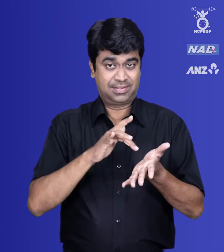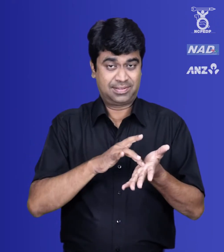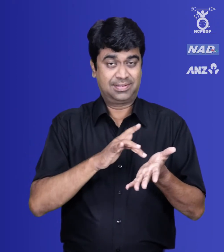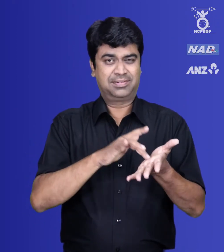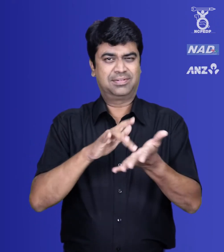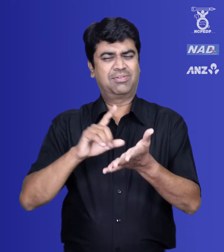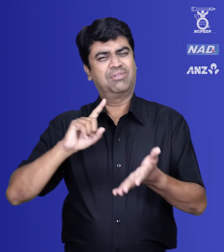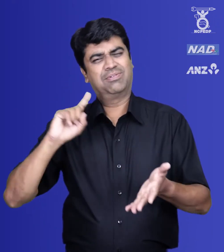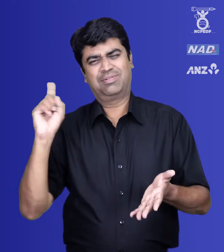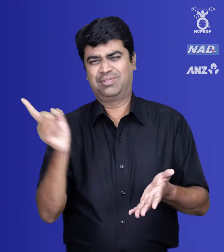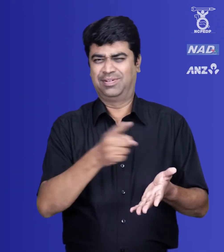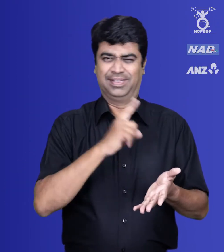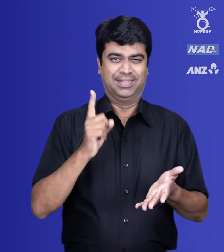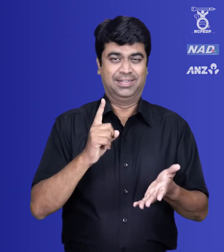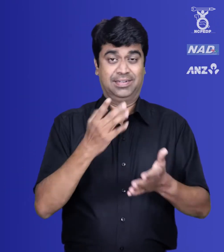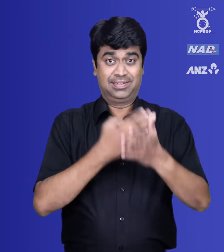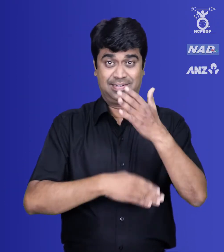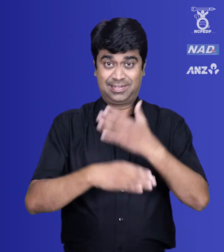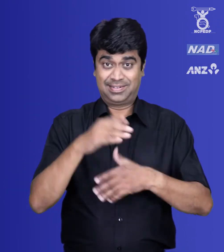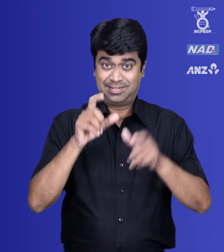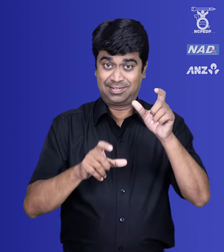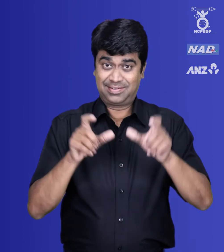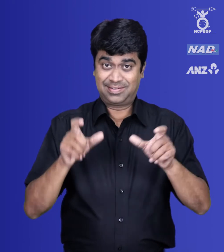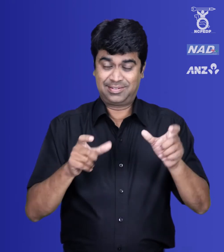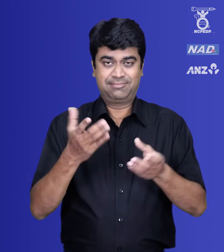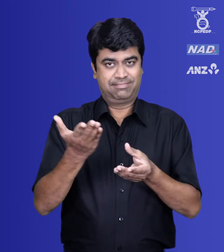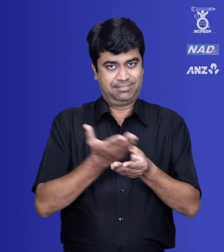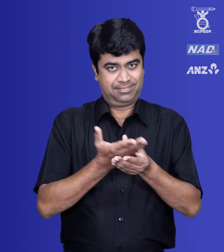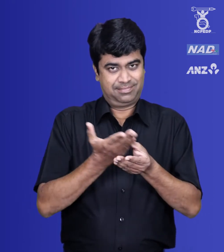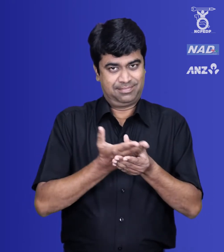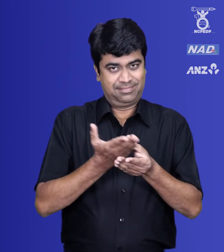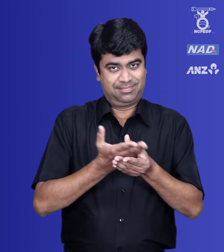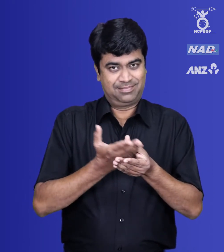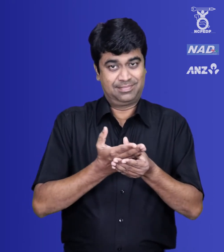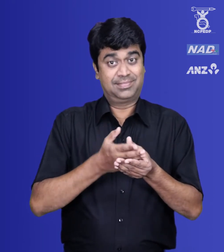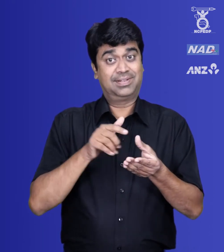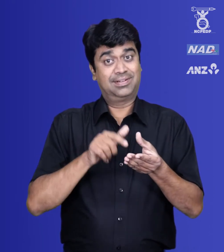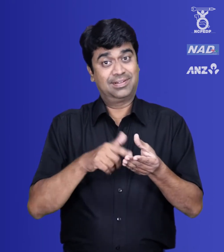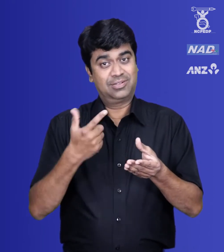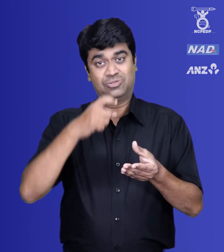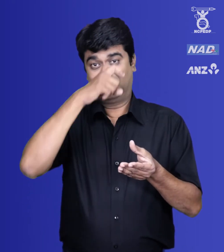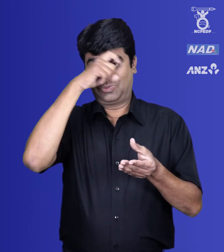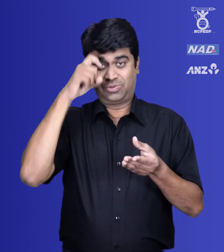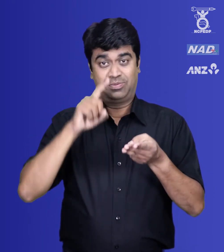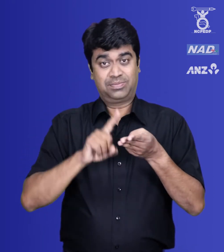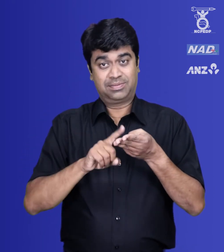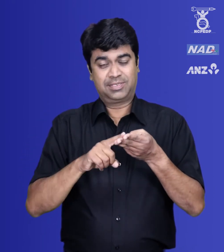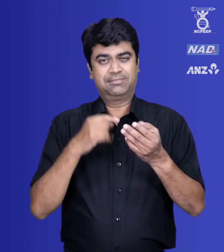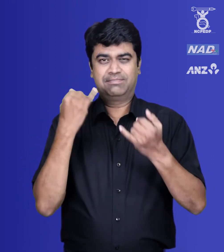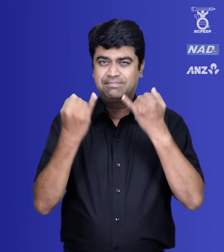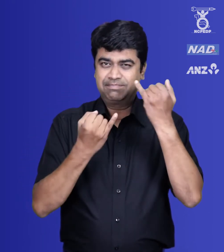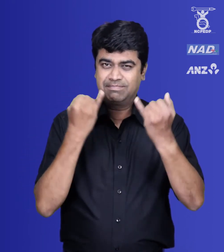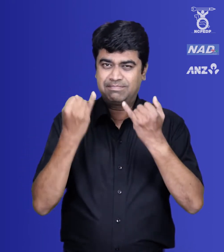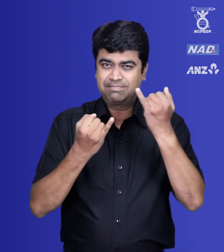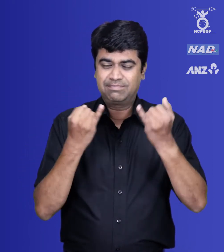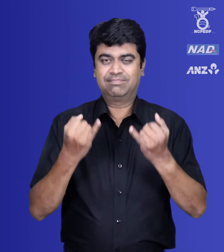employment exchange shall maintain records of persons with disabilities seeking employment. 24